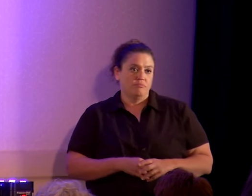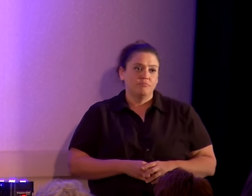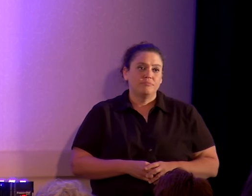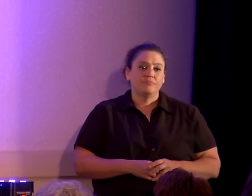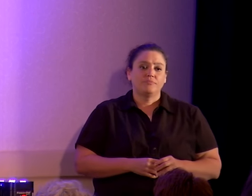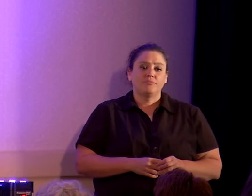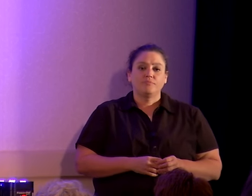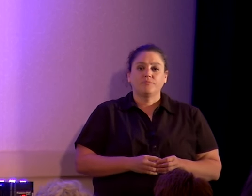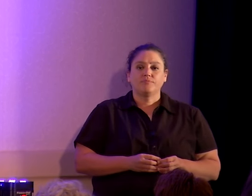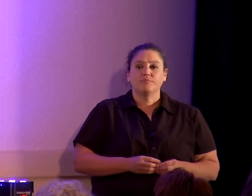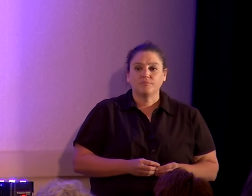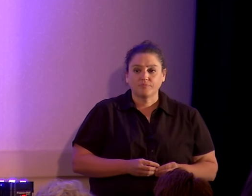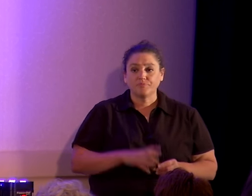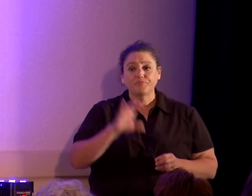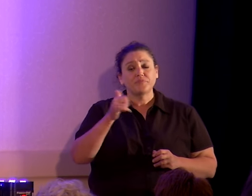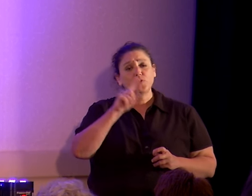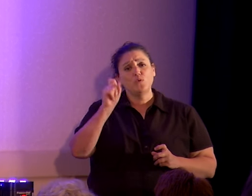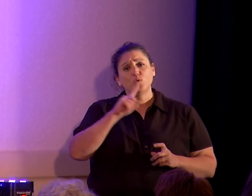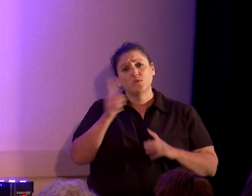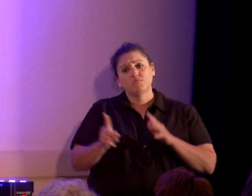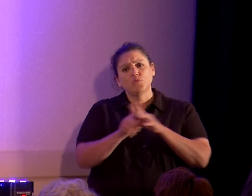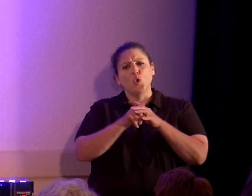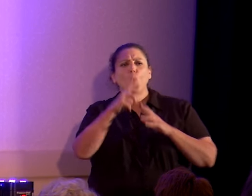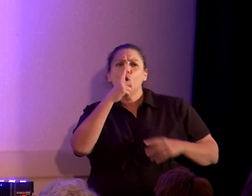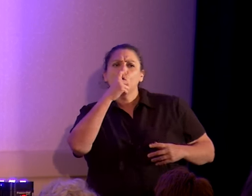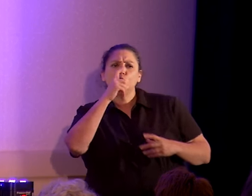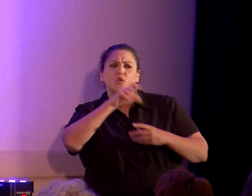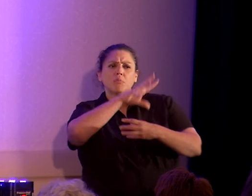The other question that comes up quite often is who should be debating?